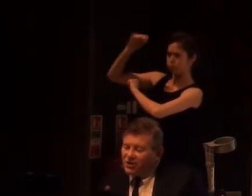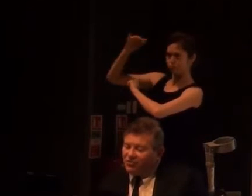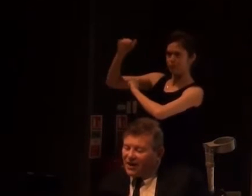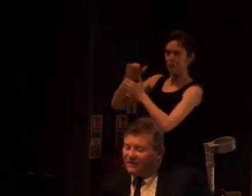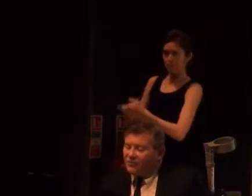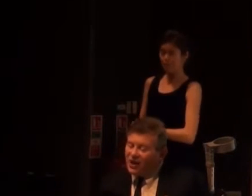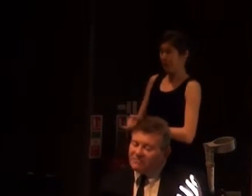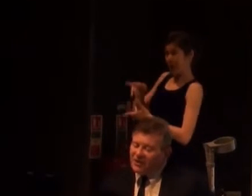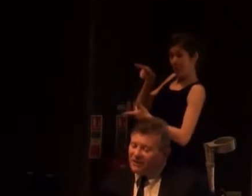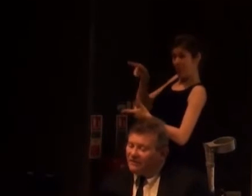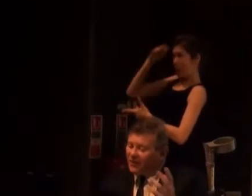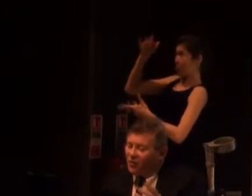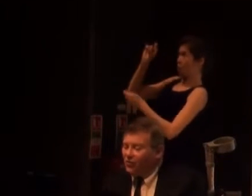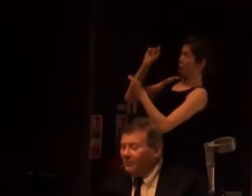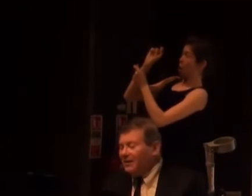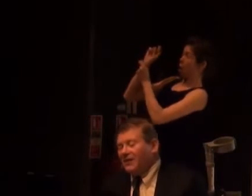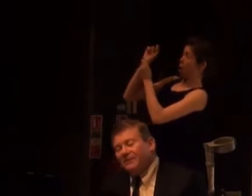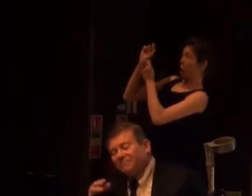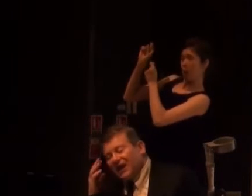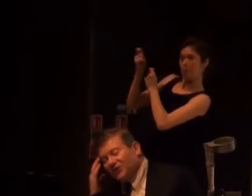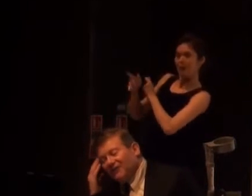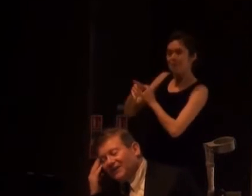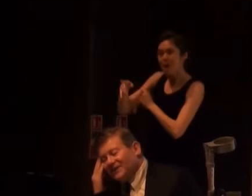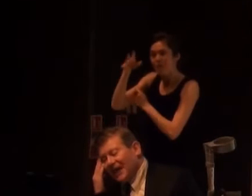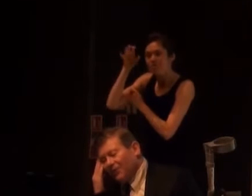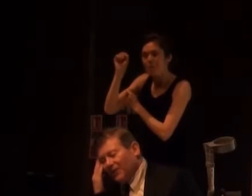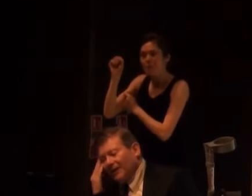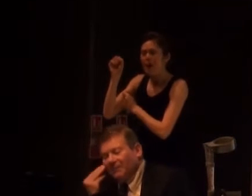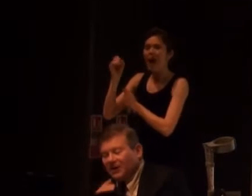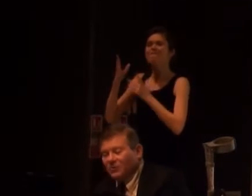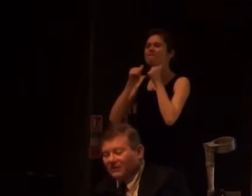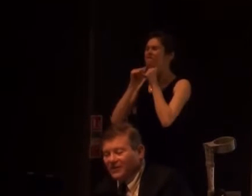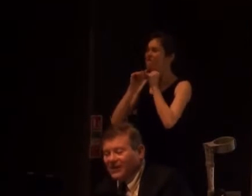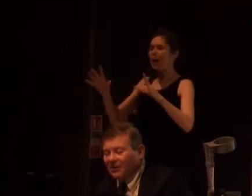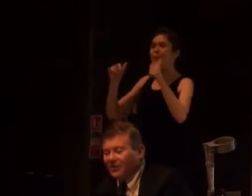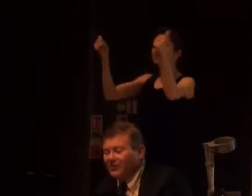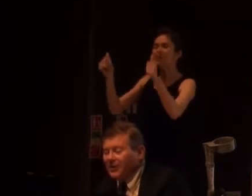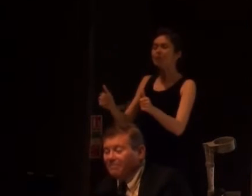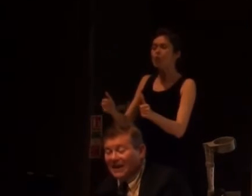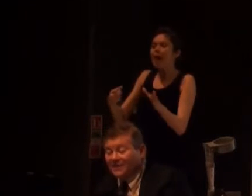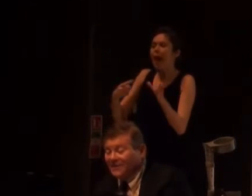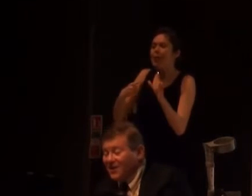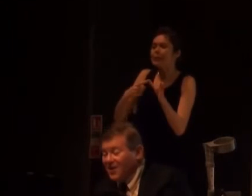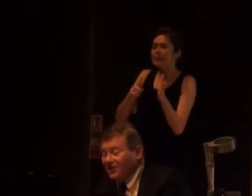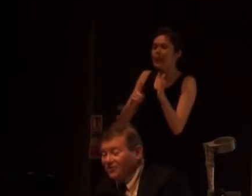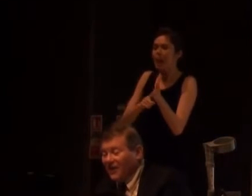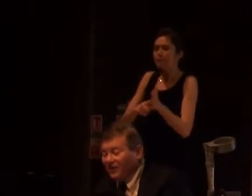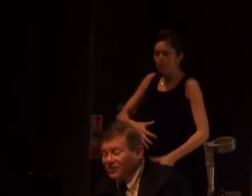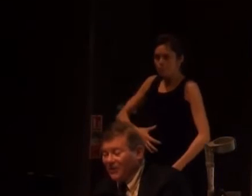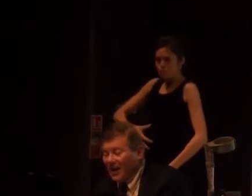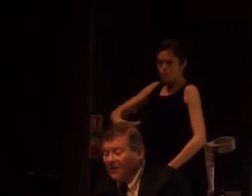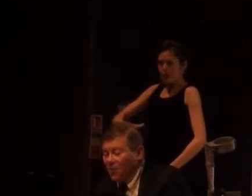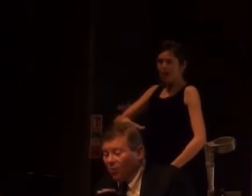that's been turned around a few times. Think of the furore when the statue of Alison Lapper went up about 12 years ago on the plinth in